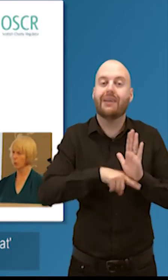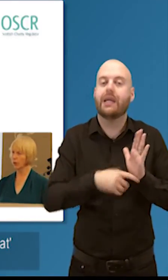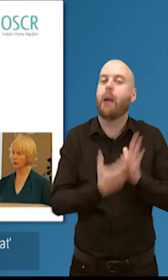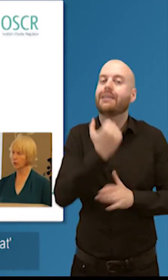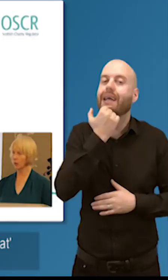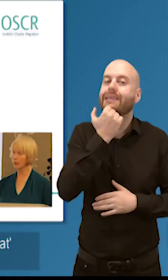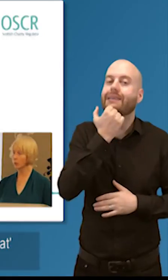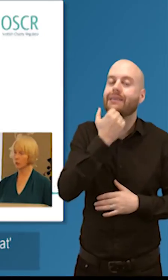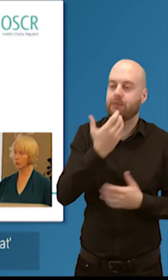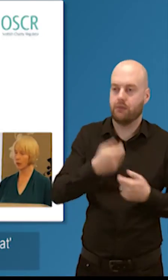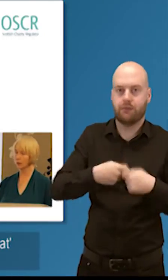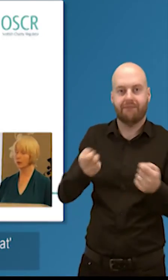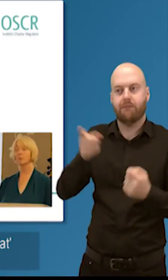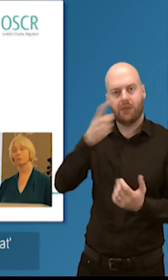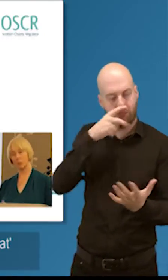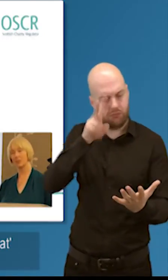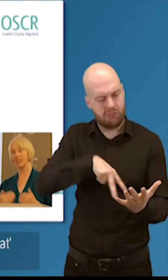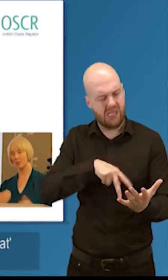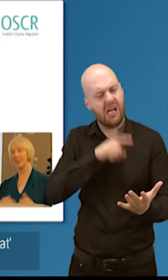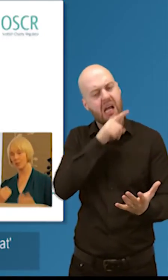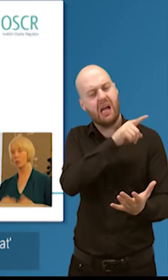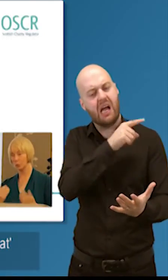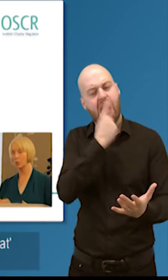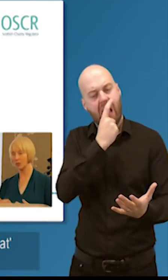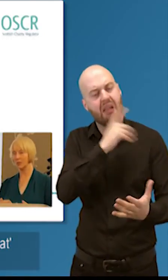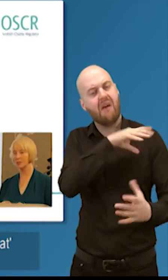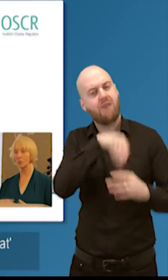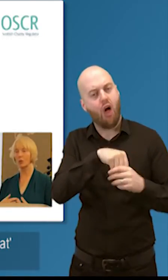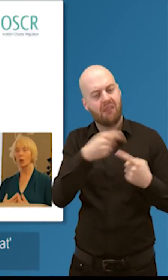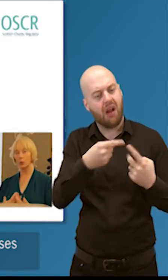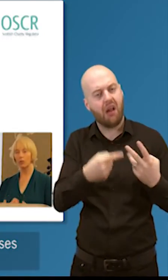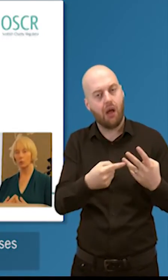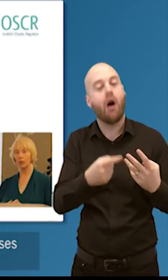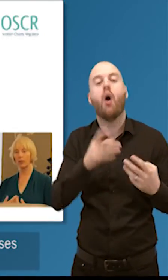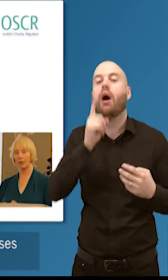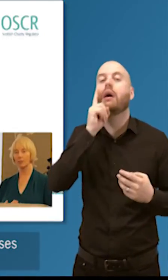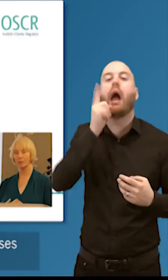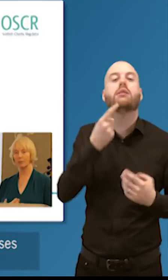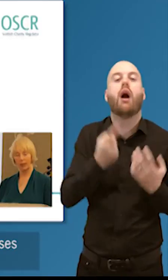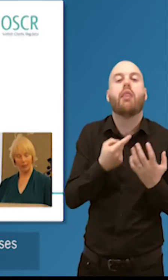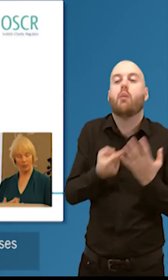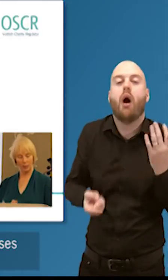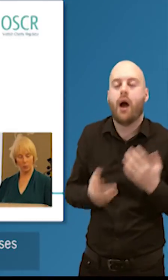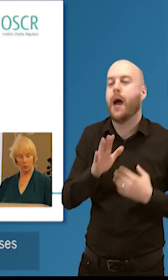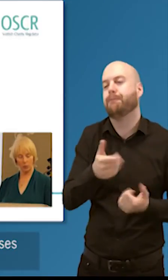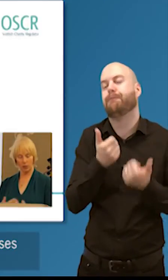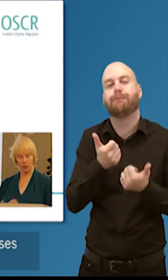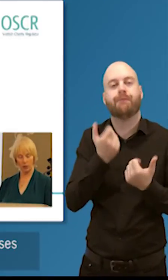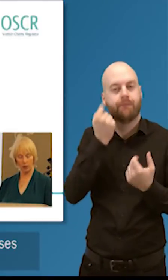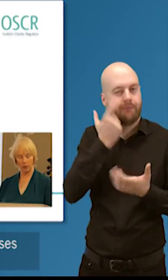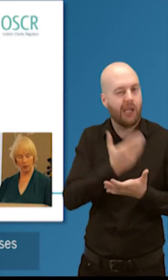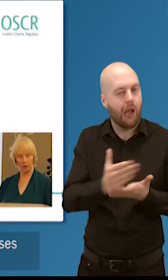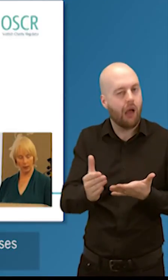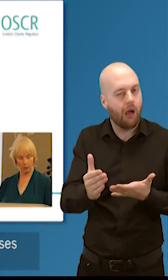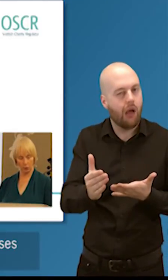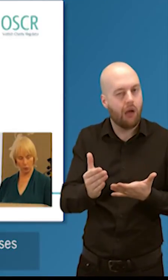but why haven't you come back to me about that because actually that's not our process so we need to work out how to how to get those processes